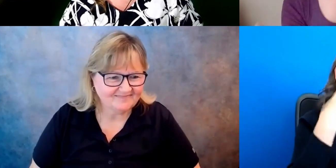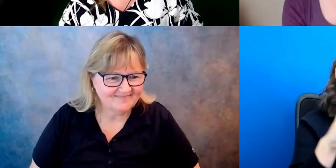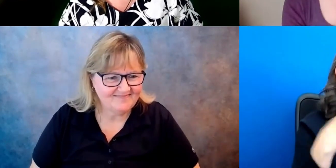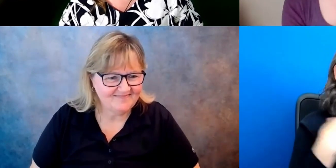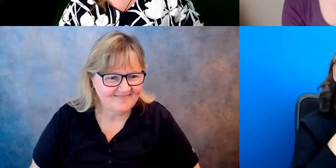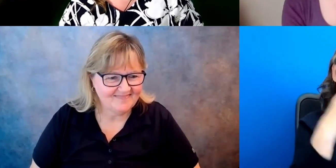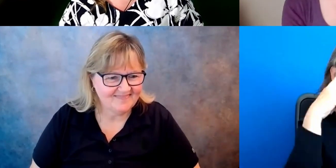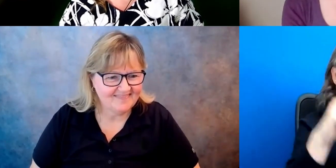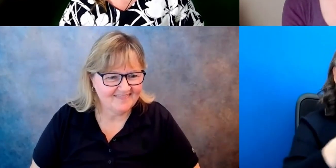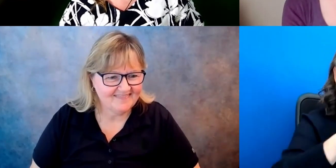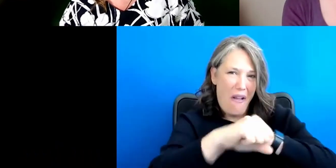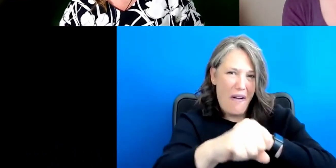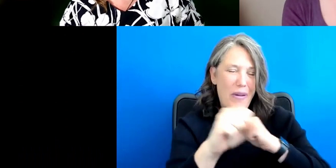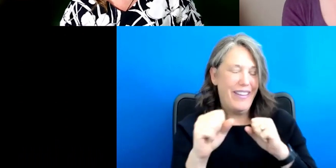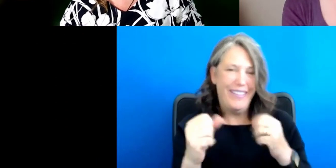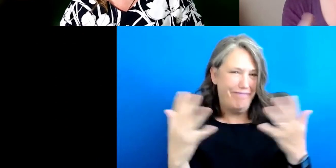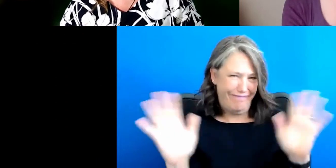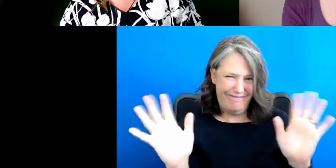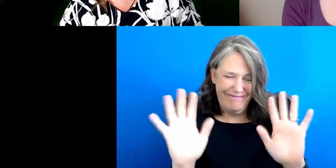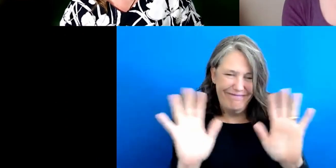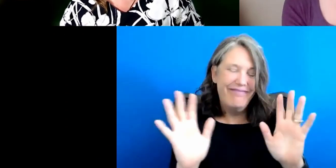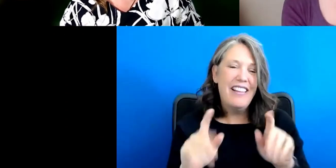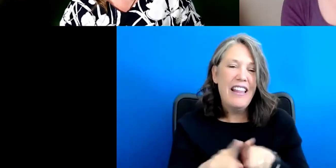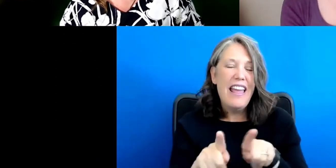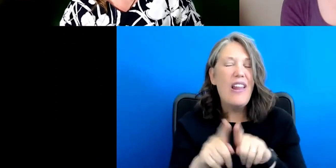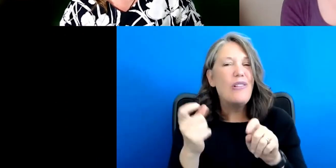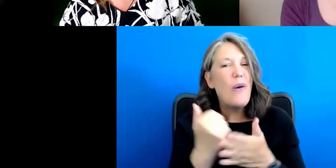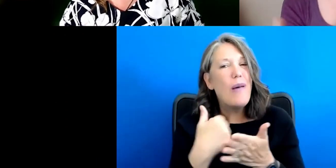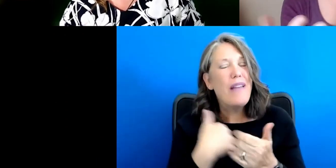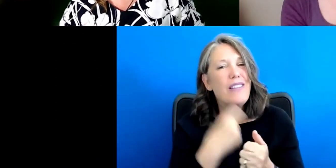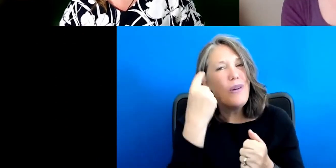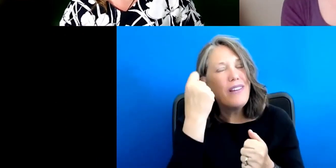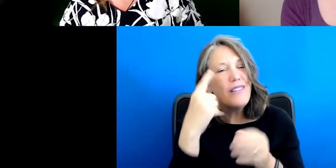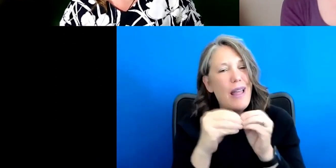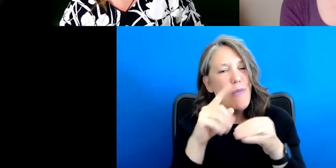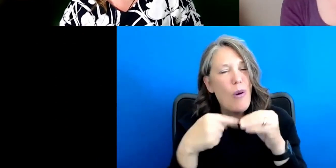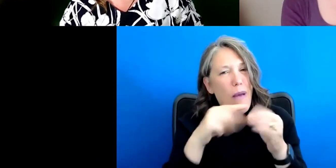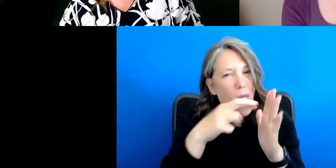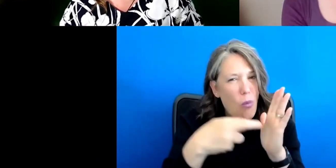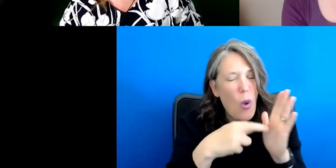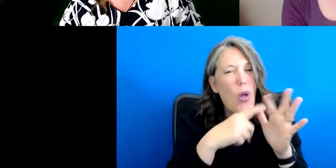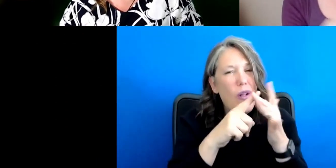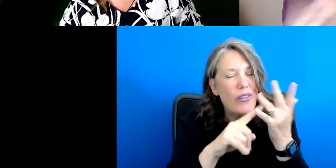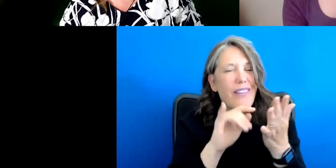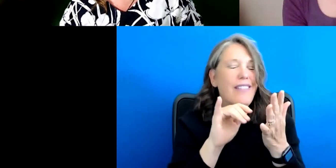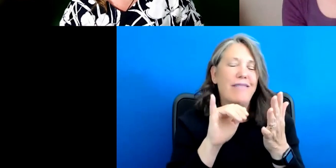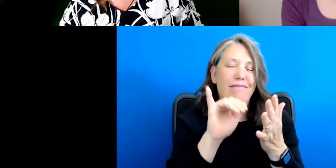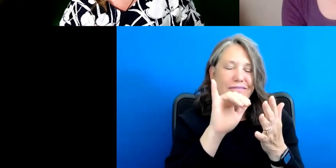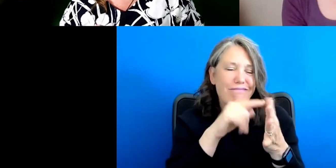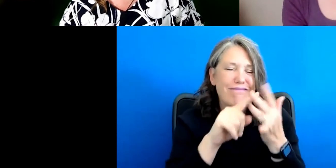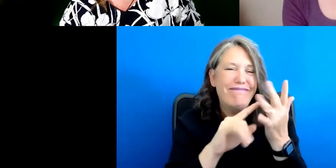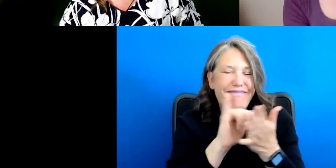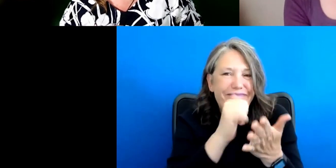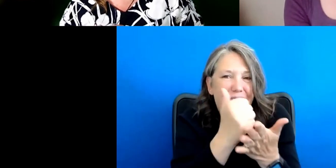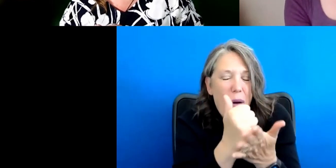and, um, helping us understand more about the role of the veterans play, um, and disabled veterans is very helpful. I know we want to